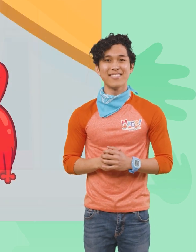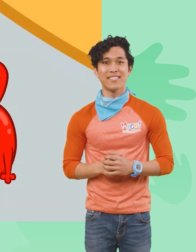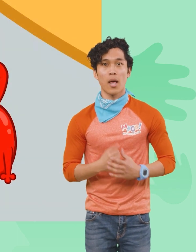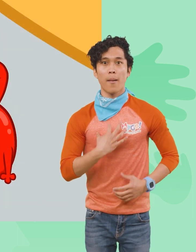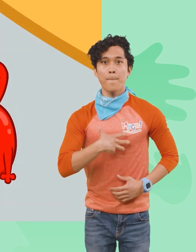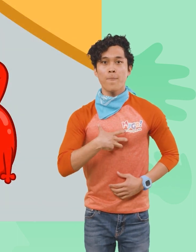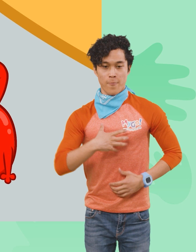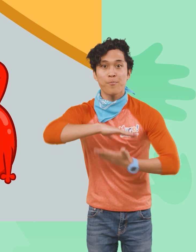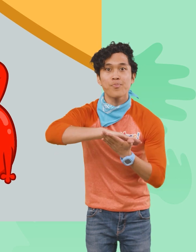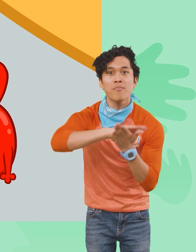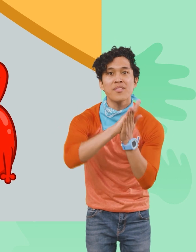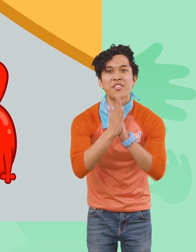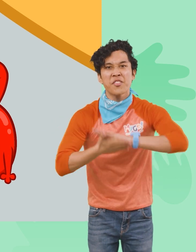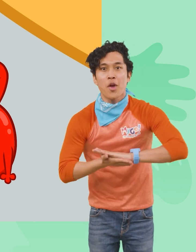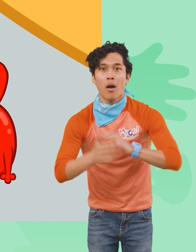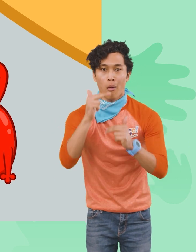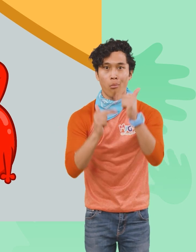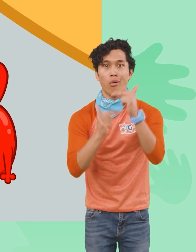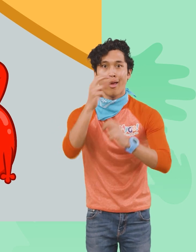Morphle, morph into a crane!